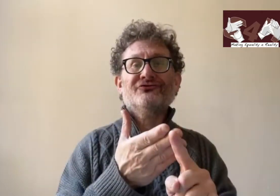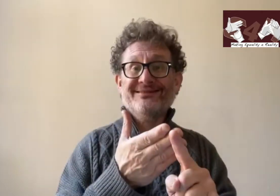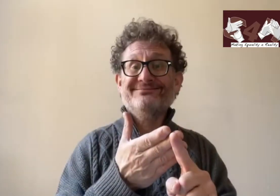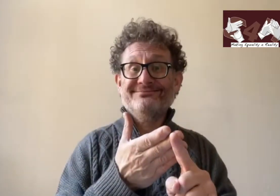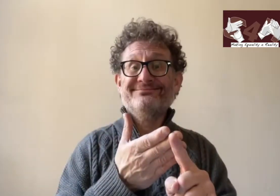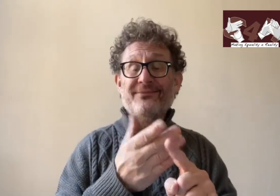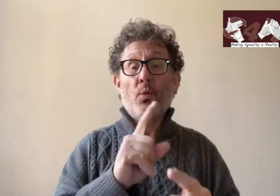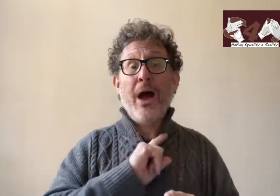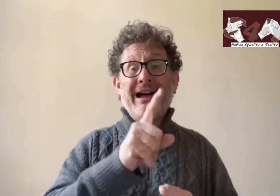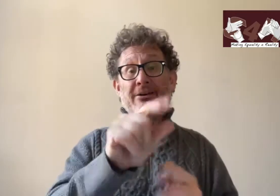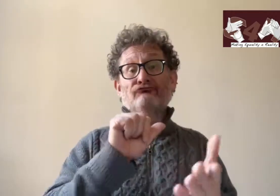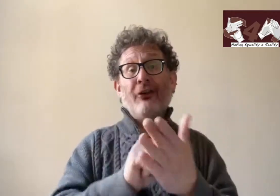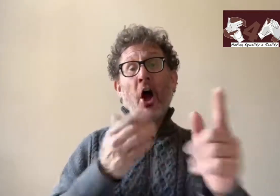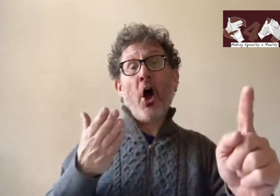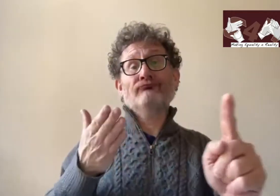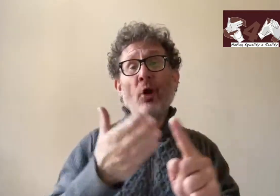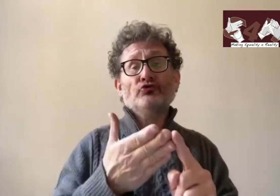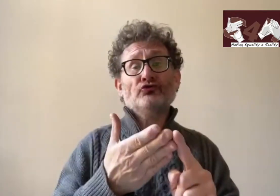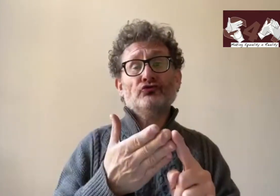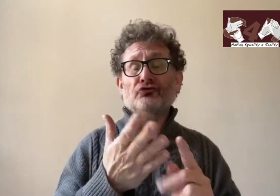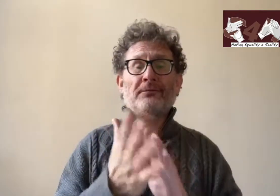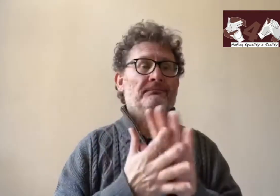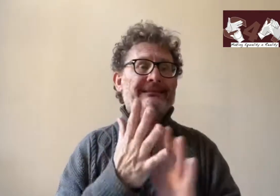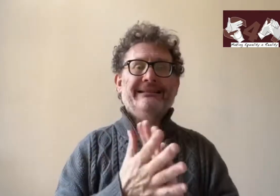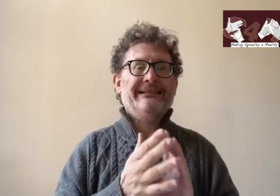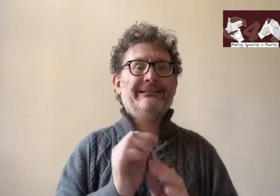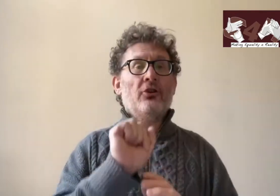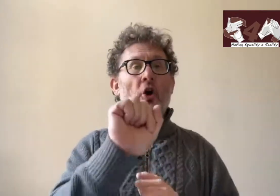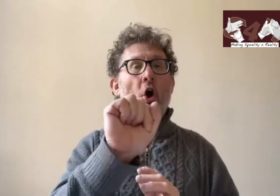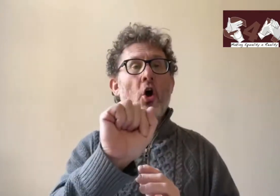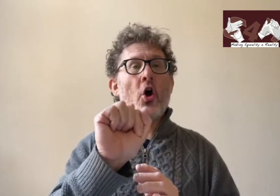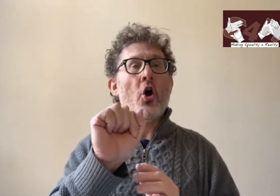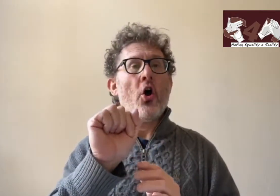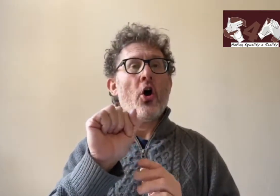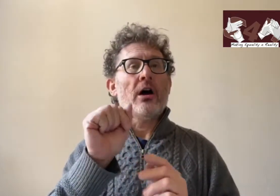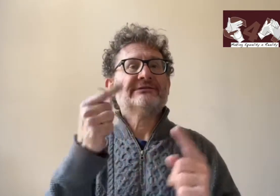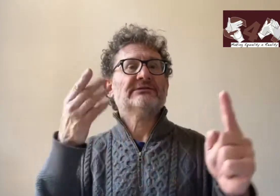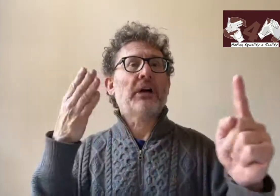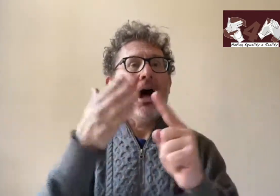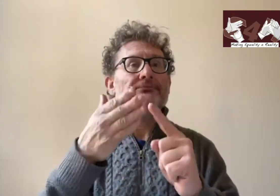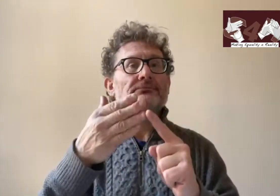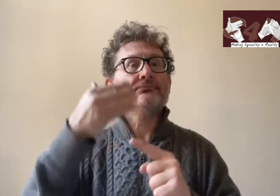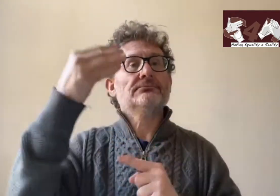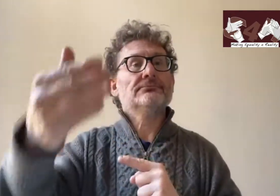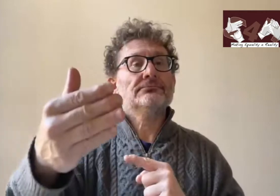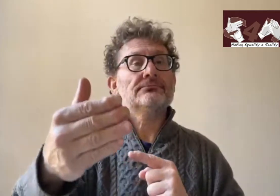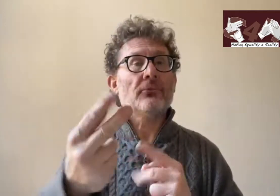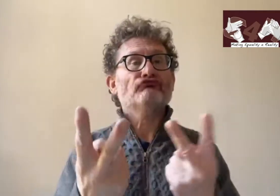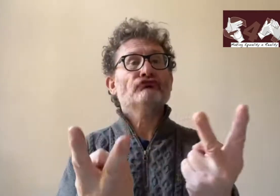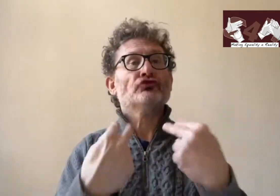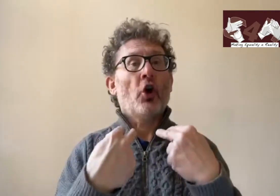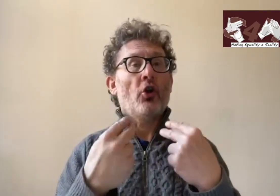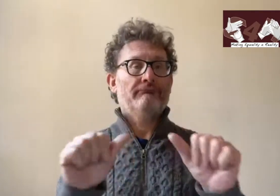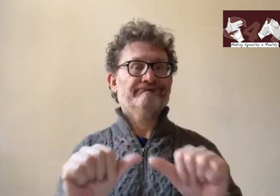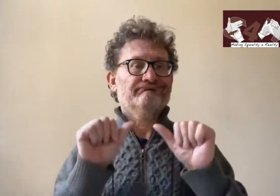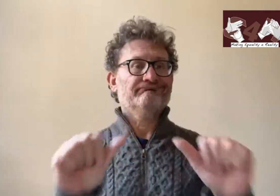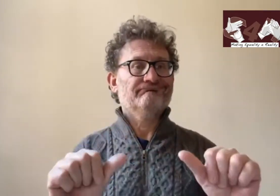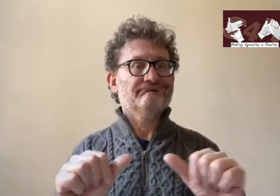take the right approach because if you take that right approach what you're wanting to achieve ultimately will give you the right